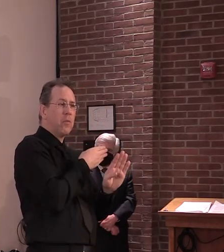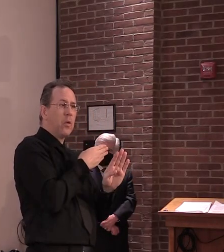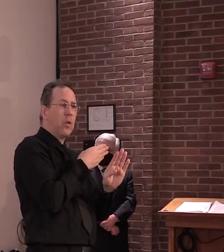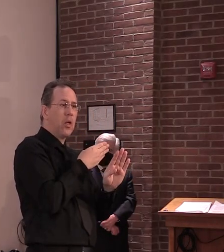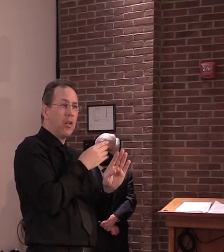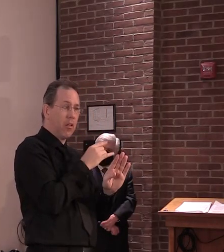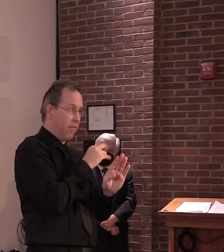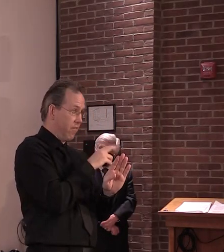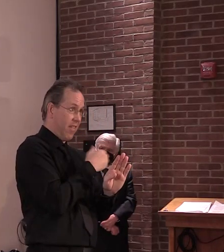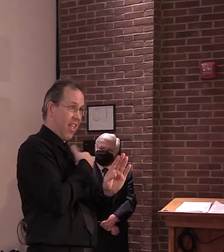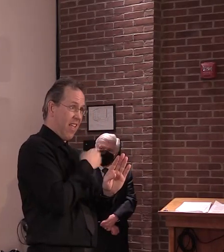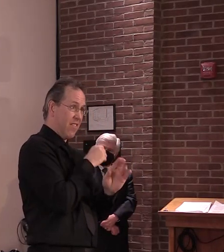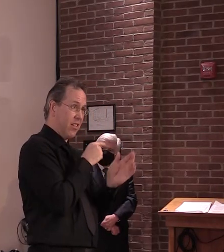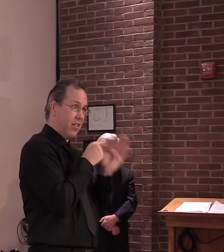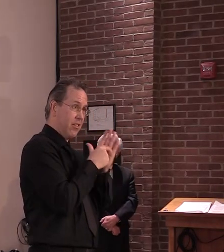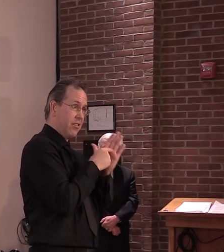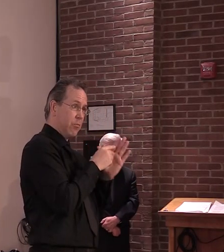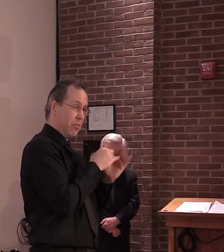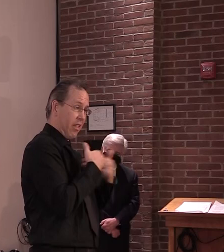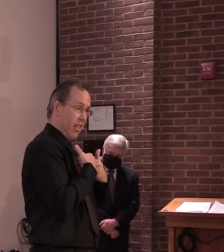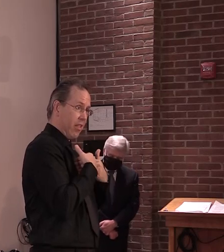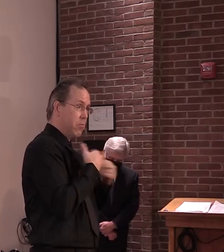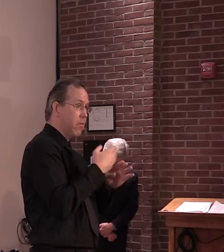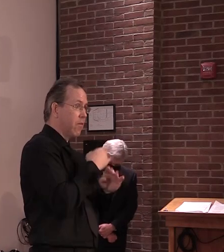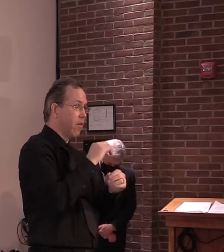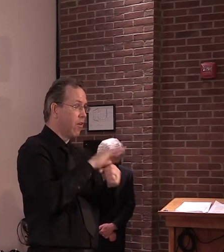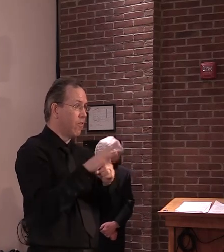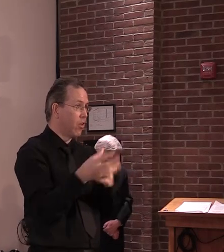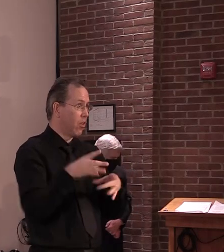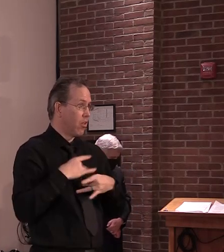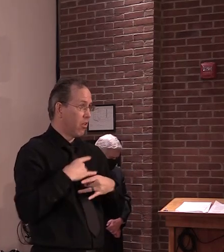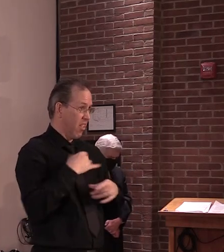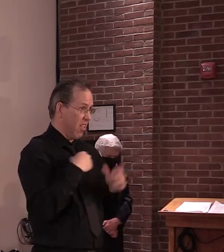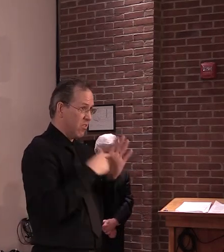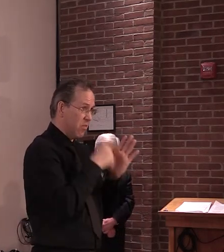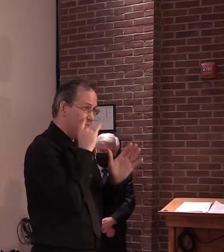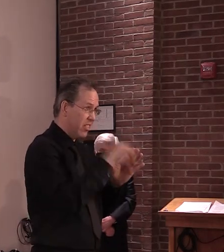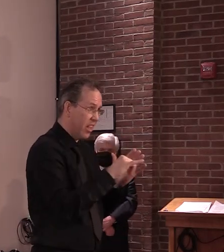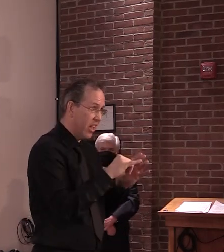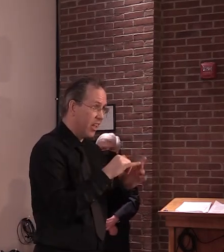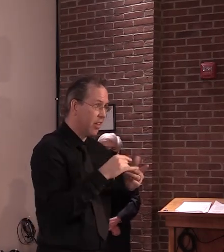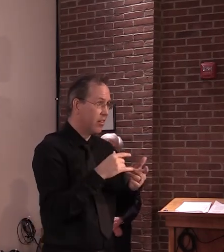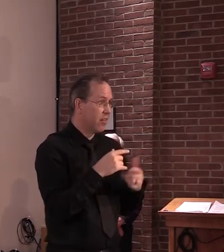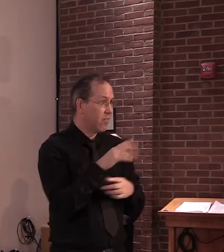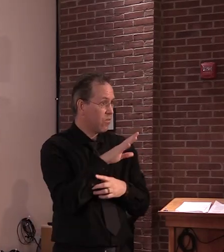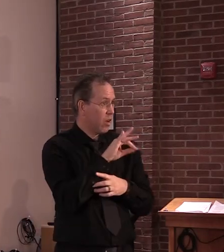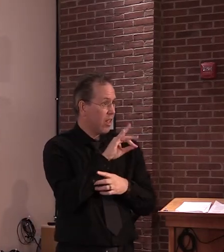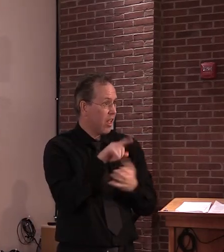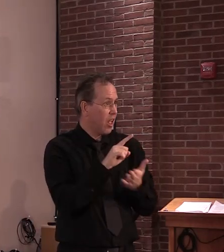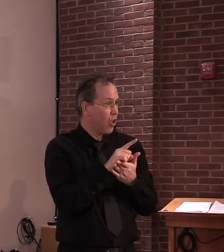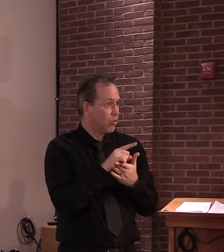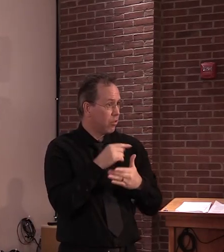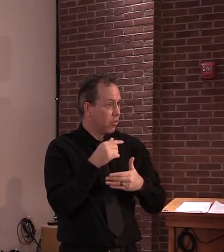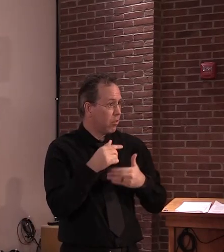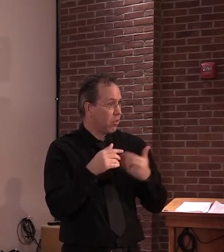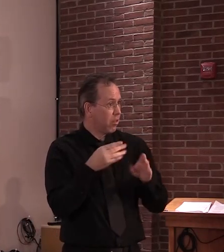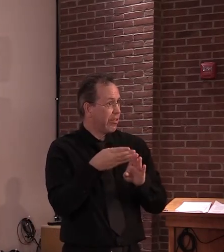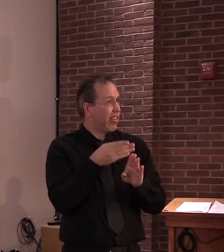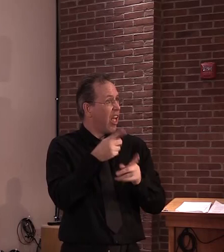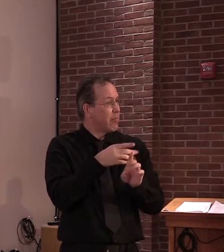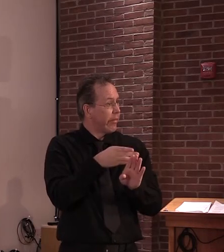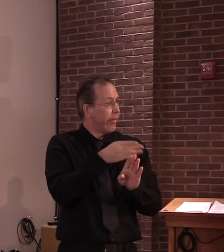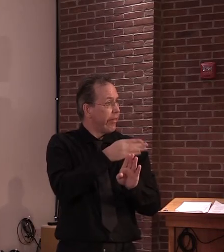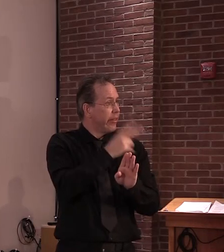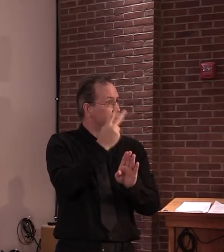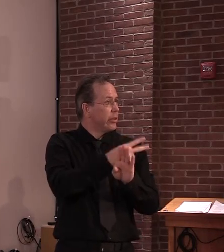Well, one of the principles of our new contact tracing program is we're going to look back 14 days, not necessarily because that one